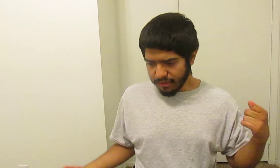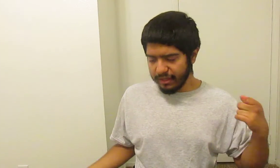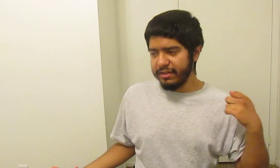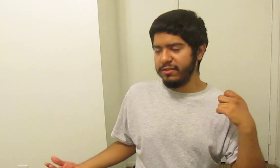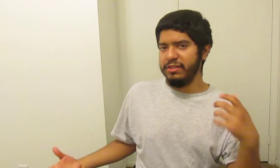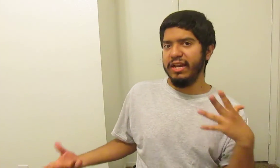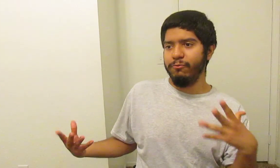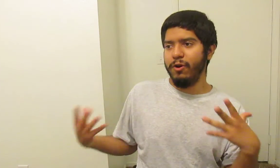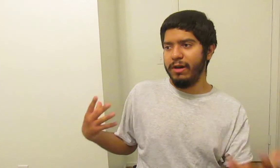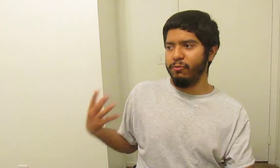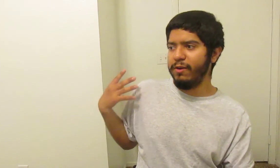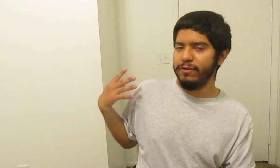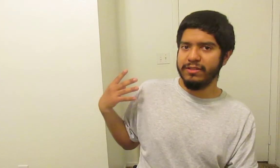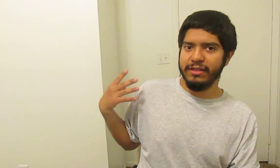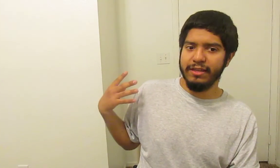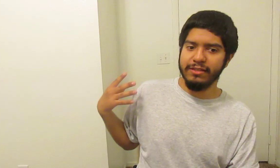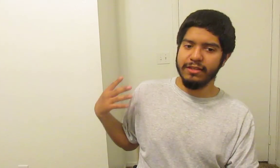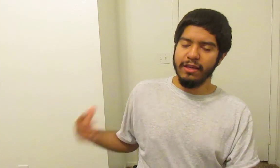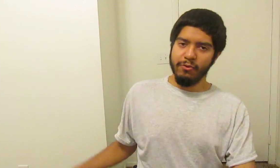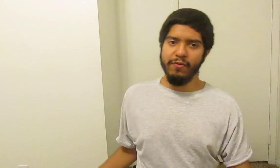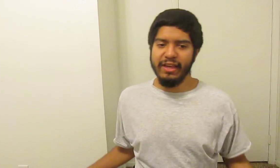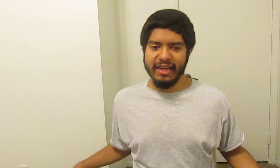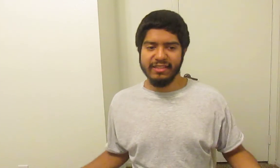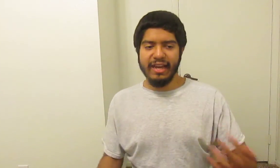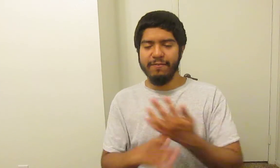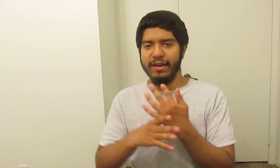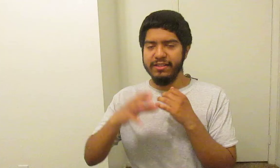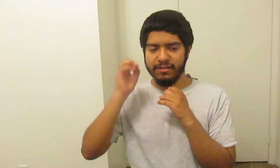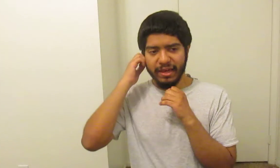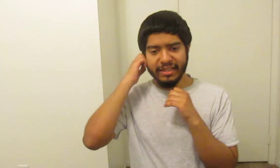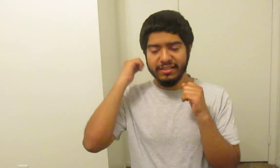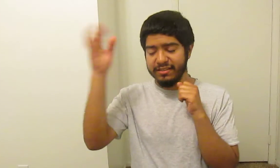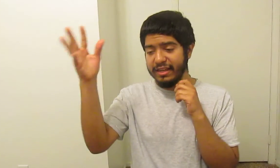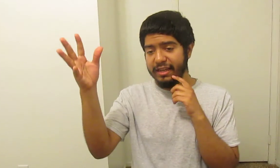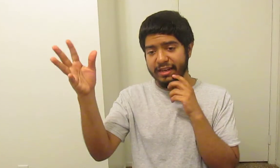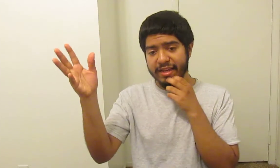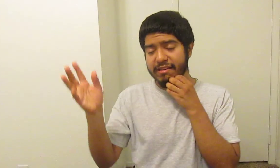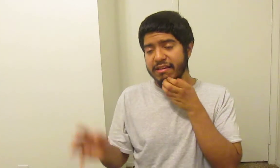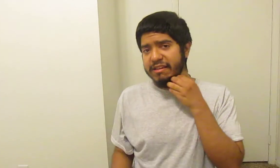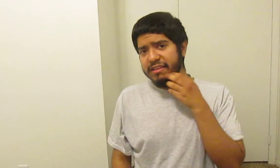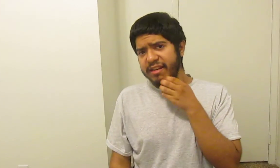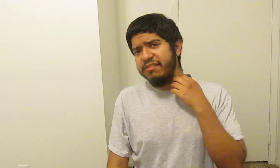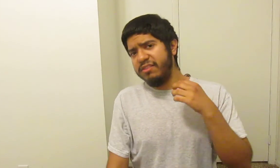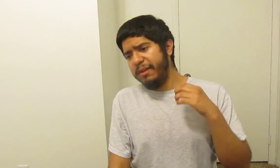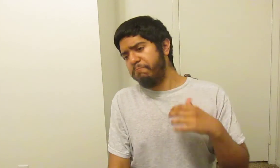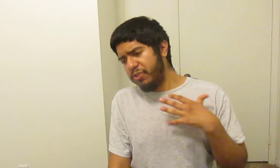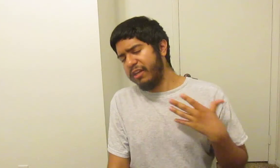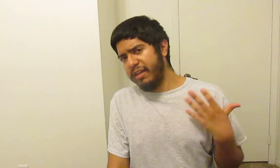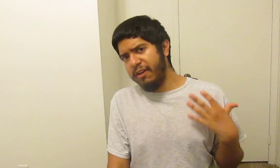got some giant robot references with, like, a sci-fi space setting, then I'd say, check it out.